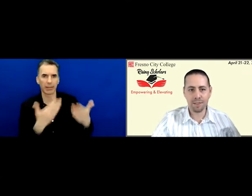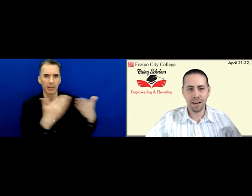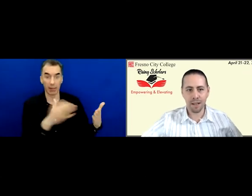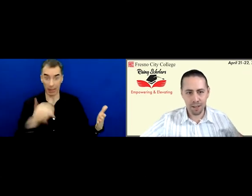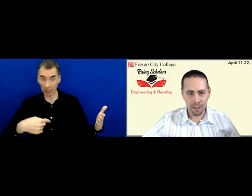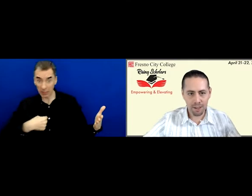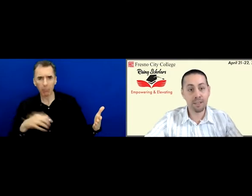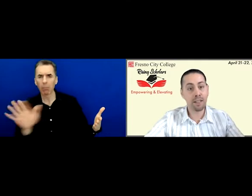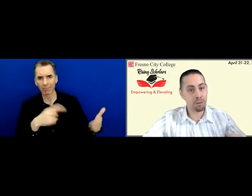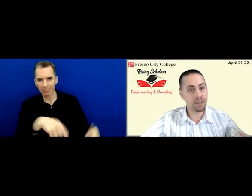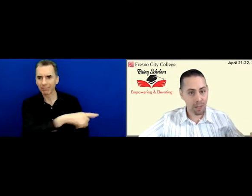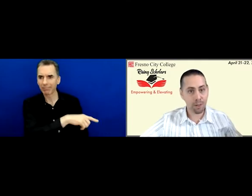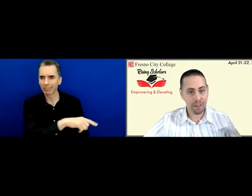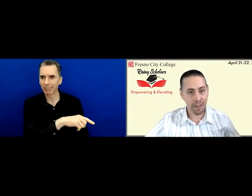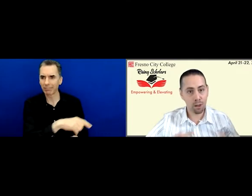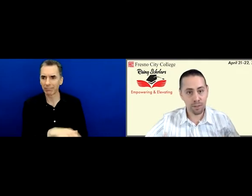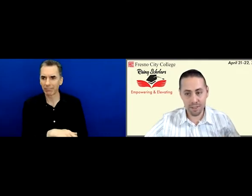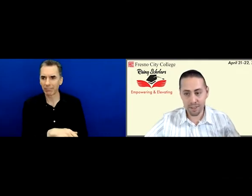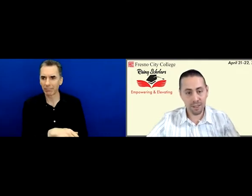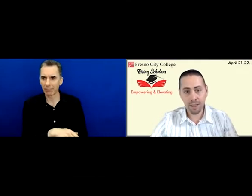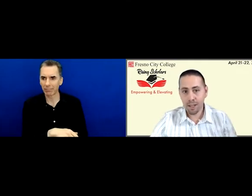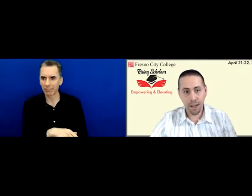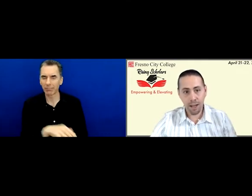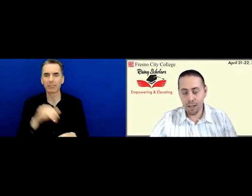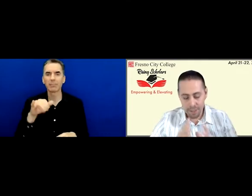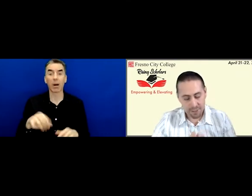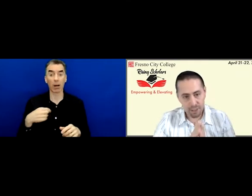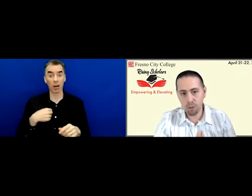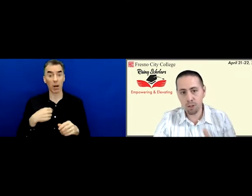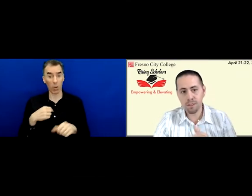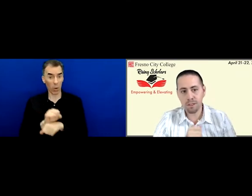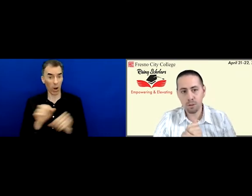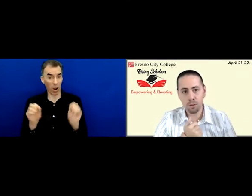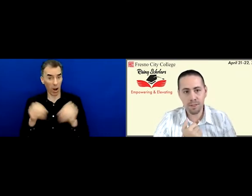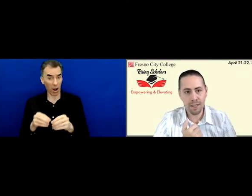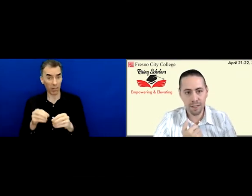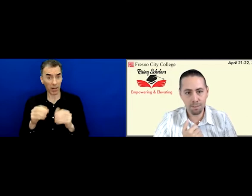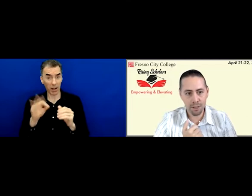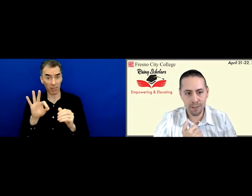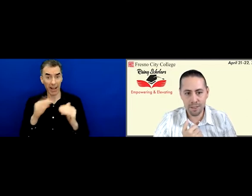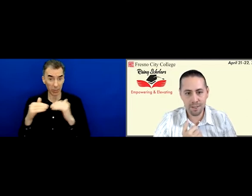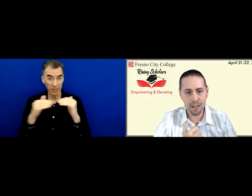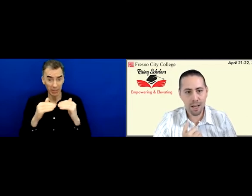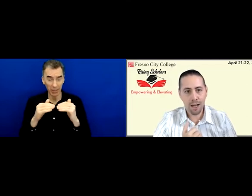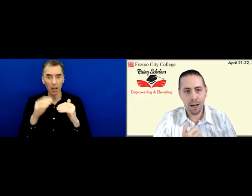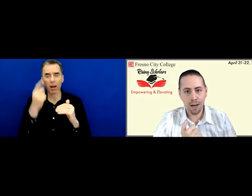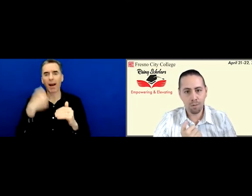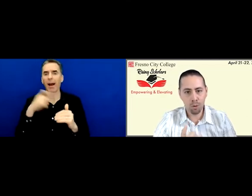programs that is in the Office of Equity and that I oversee. I need to give kudos to Celia Martinez,